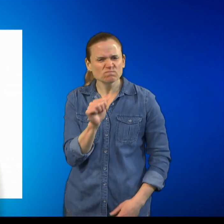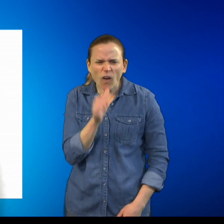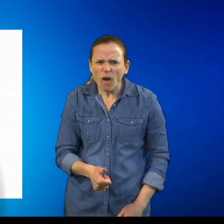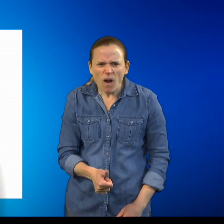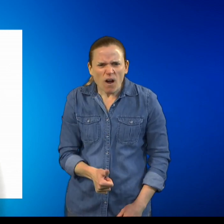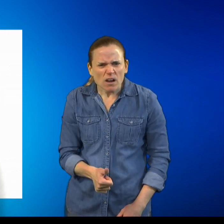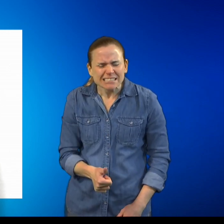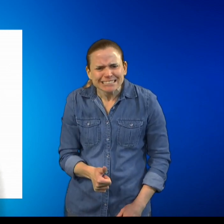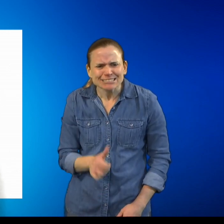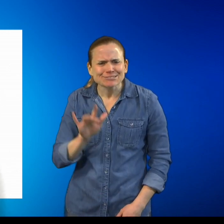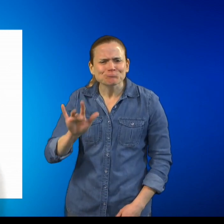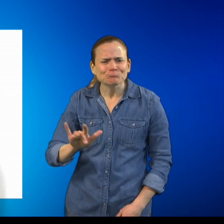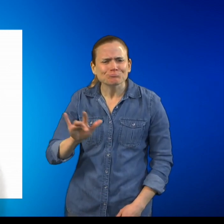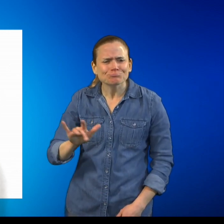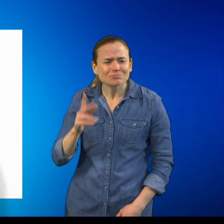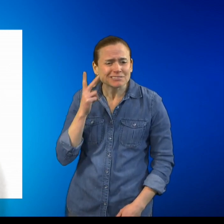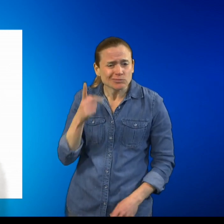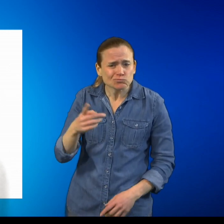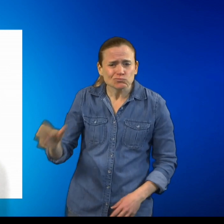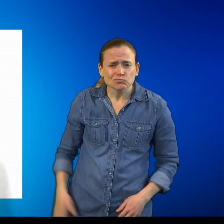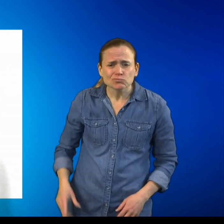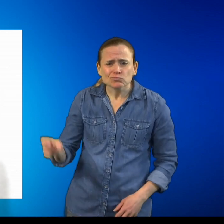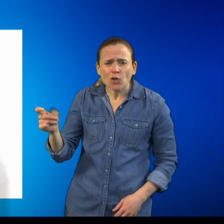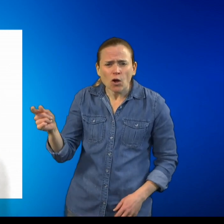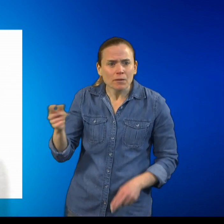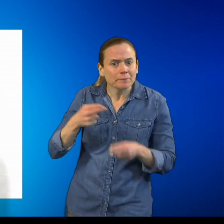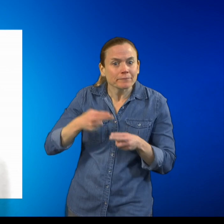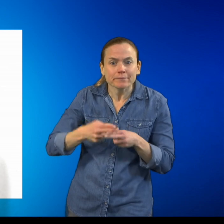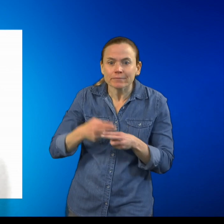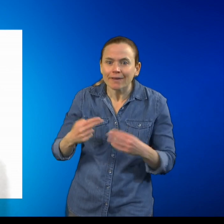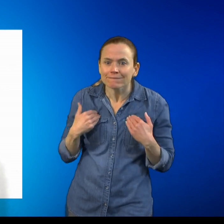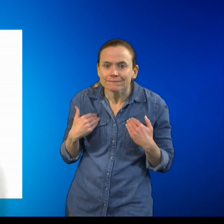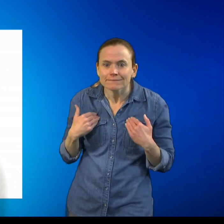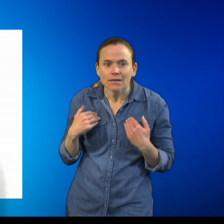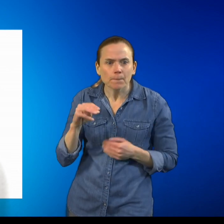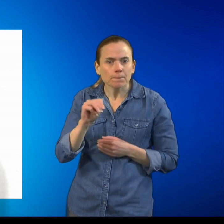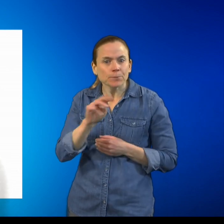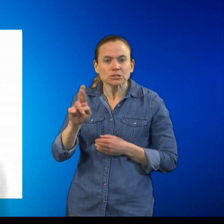Unfortunately, Mr. Barker can't fit under the umbrella.